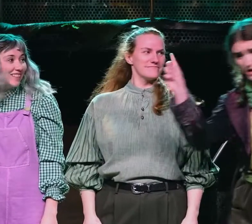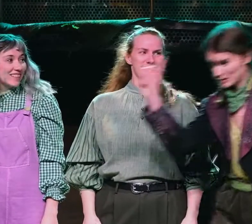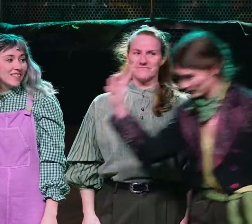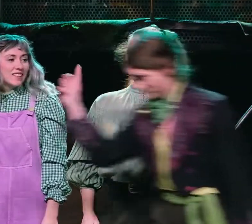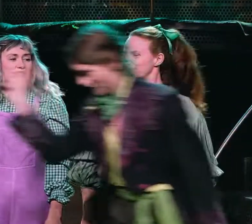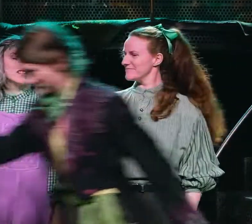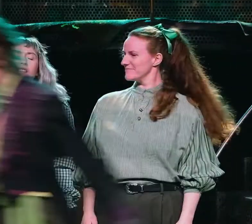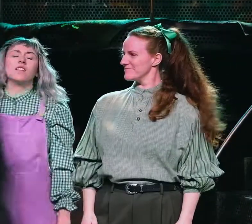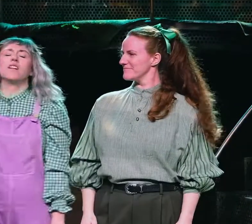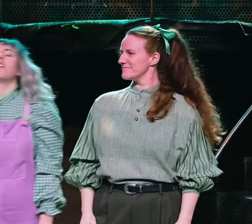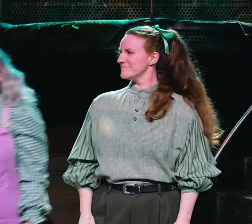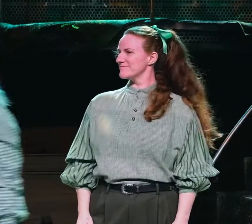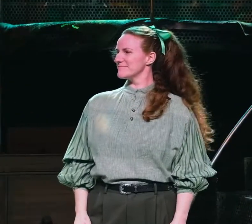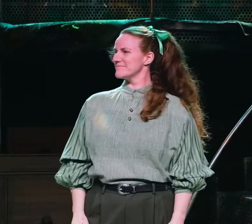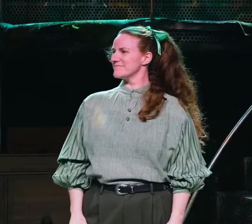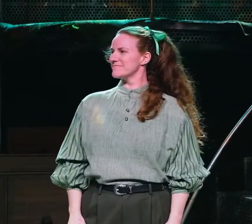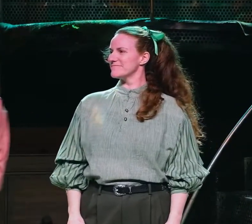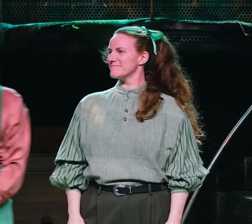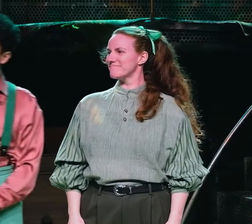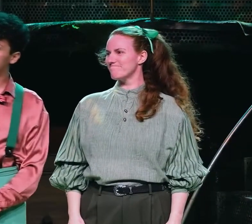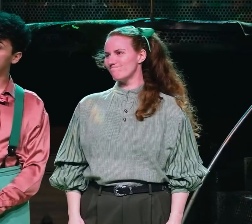No, no, no, no, no, no, no.